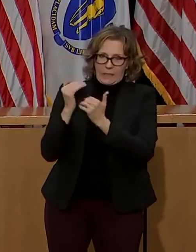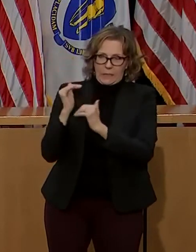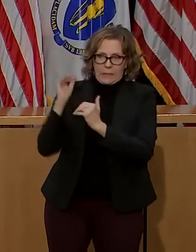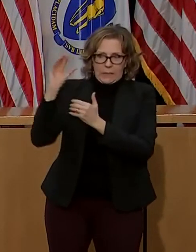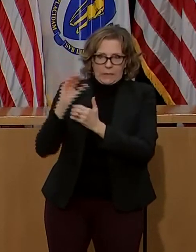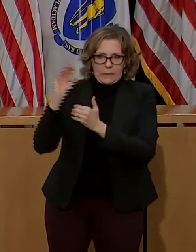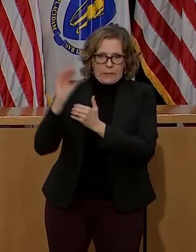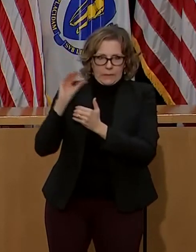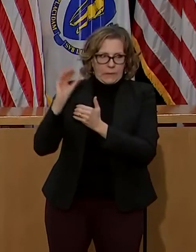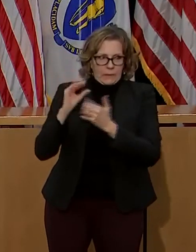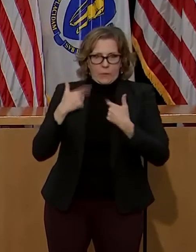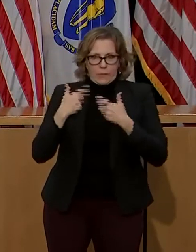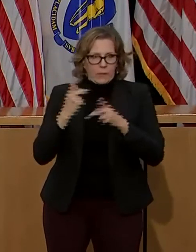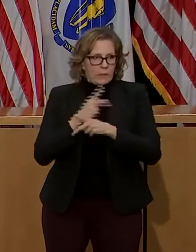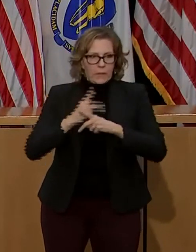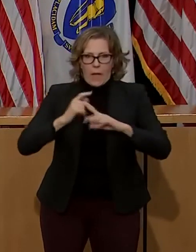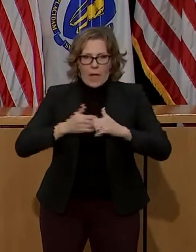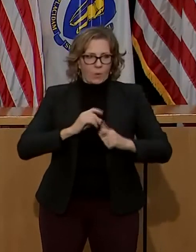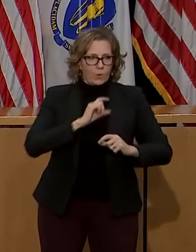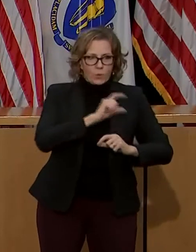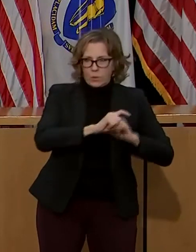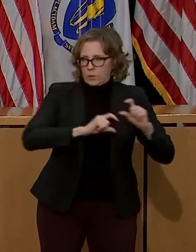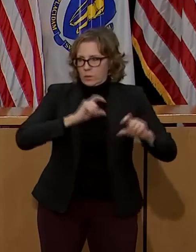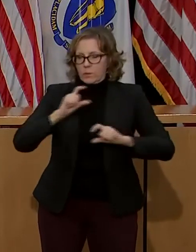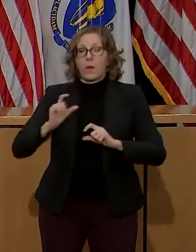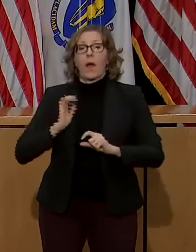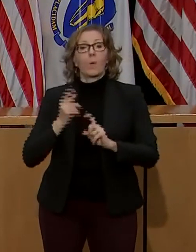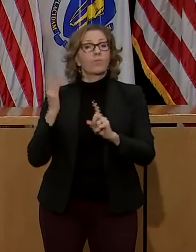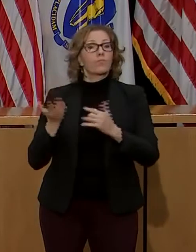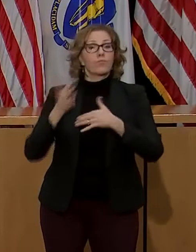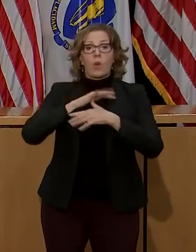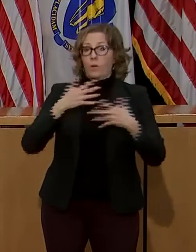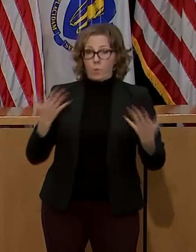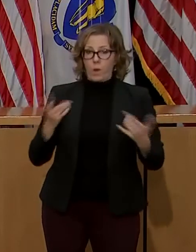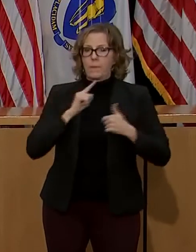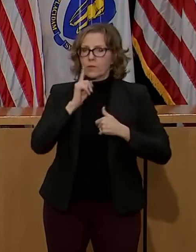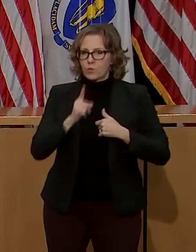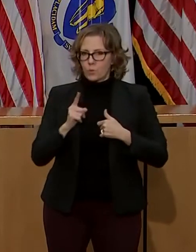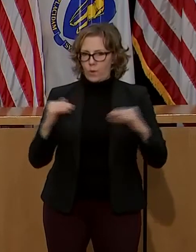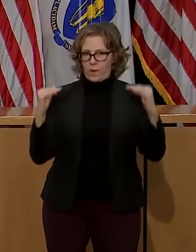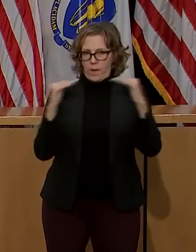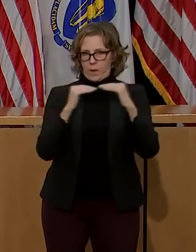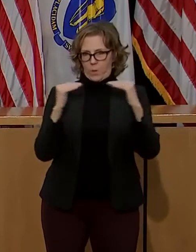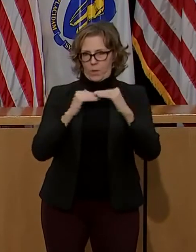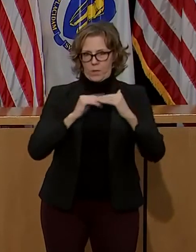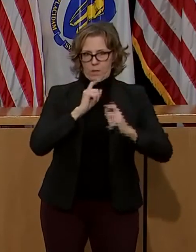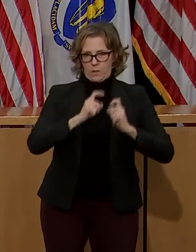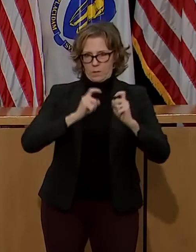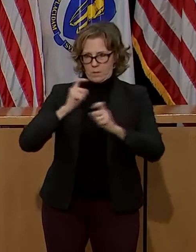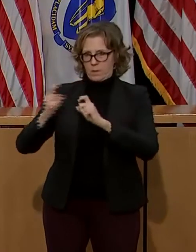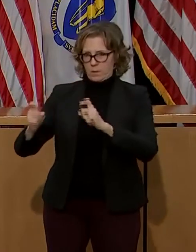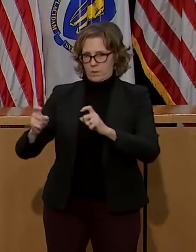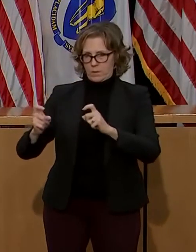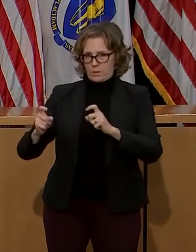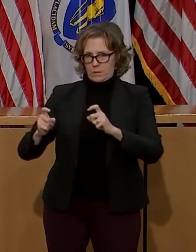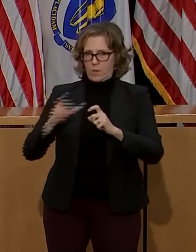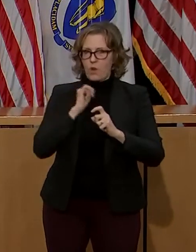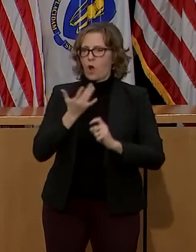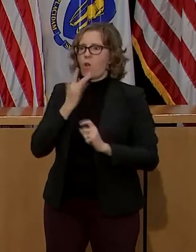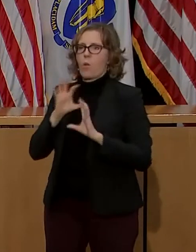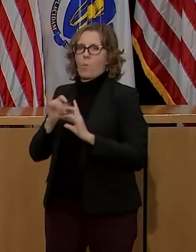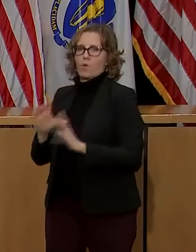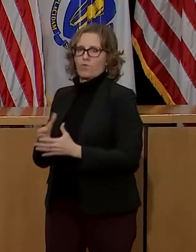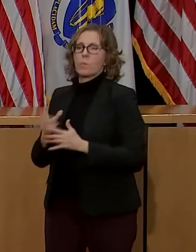vaccination sites, our priority is to ensure that the lens of equity is reflected in the allocation and distribution.